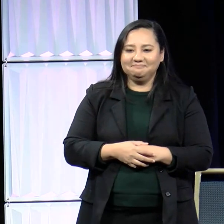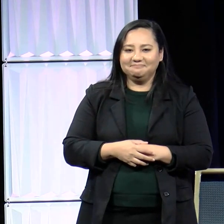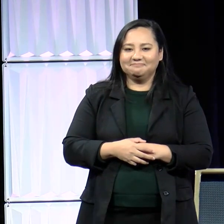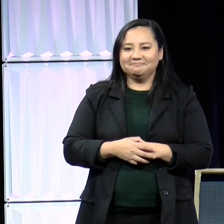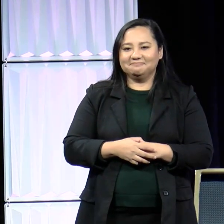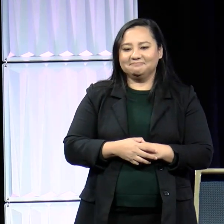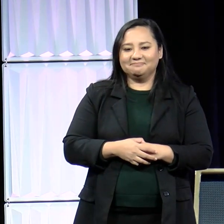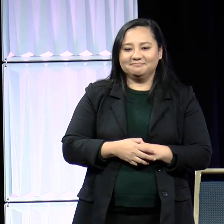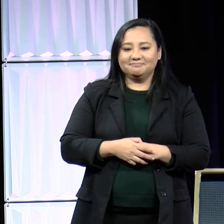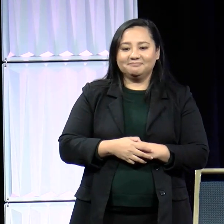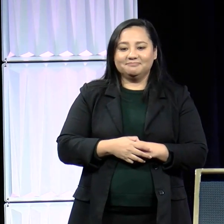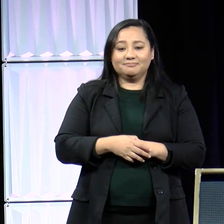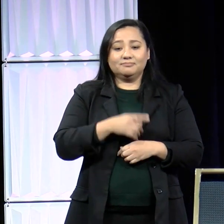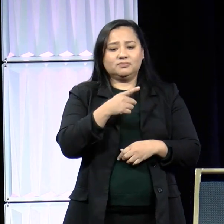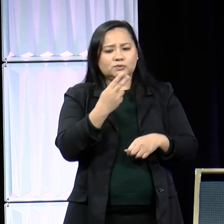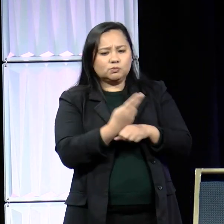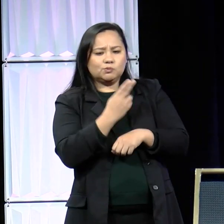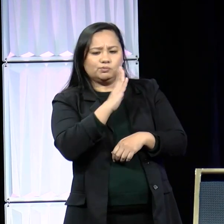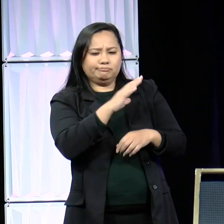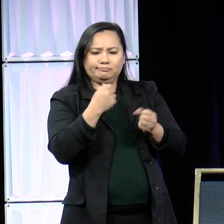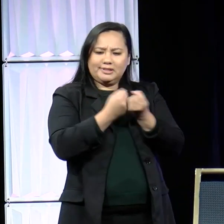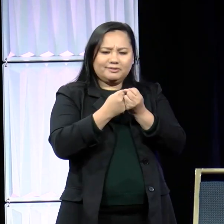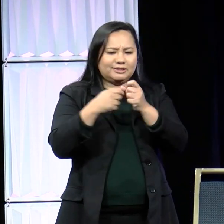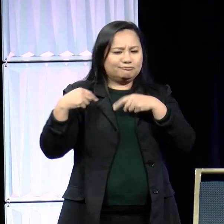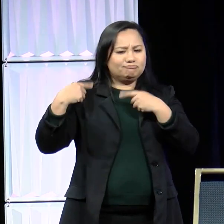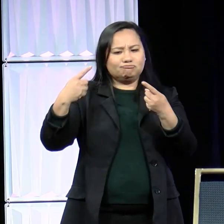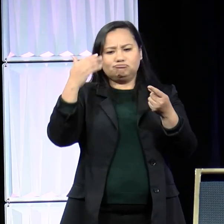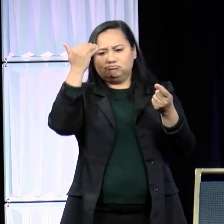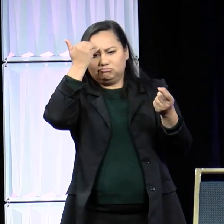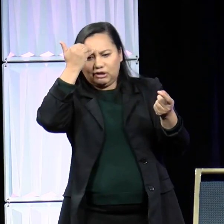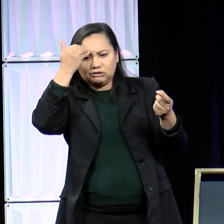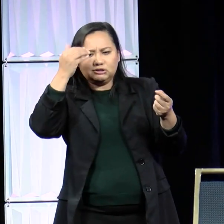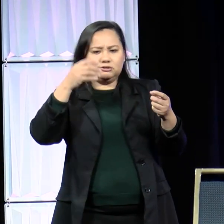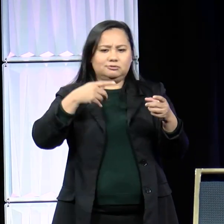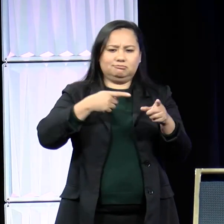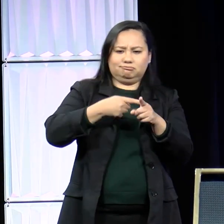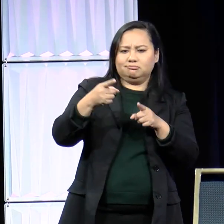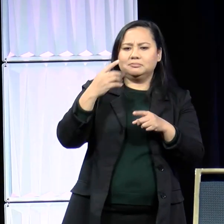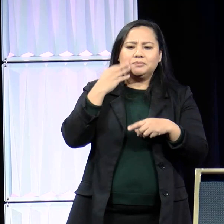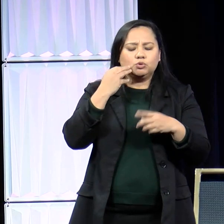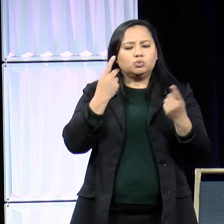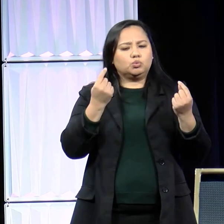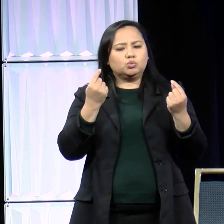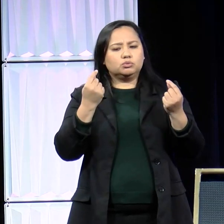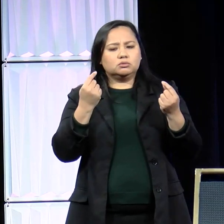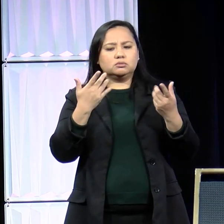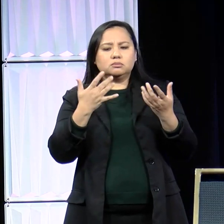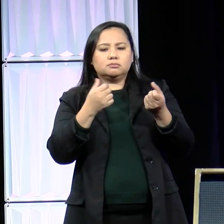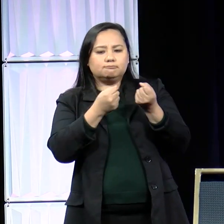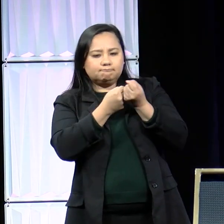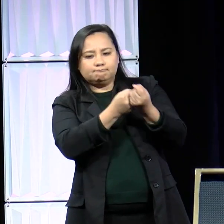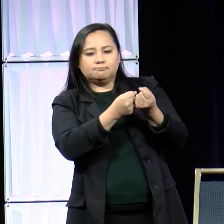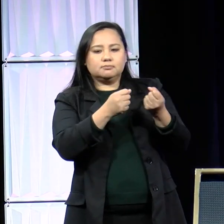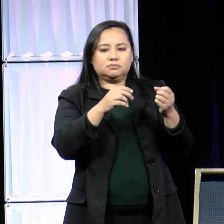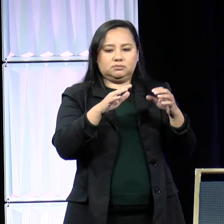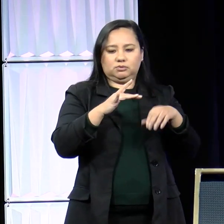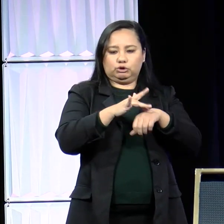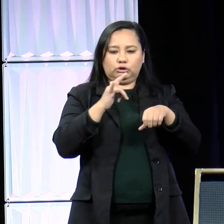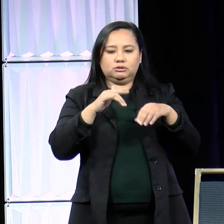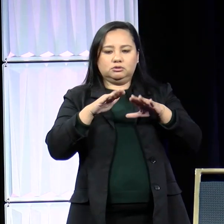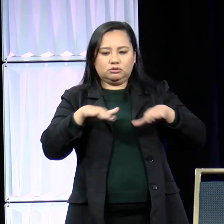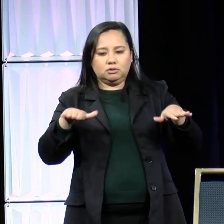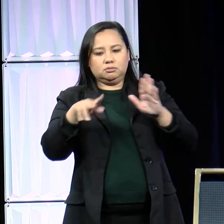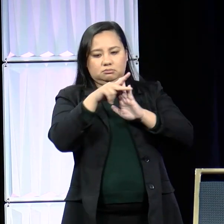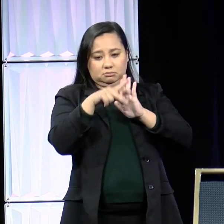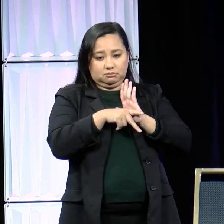uses her advocacy knowledge, her professional experience as an early childhood policy consultant, her personal experience as a survivor of child